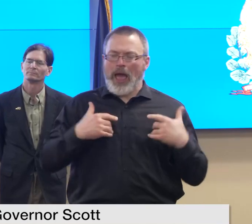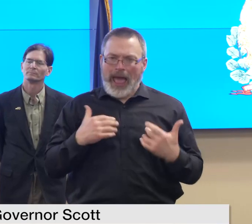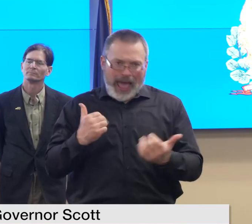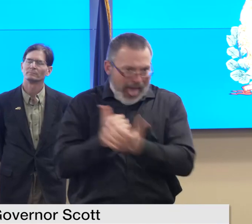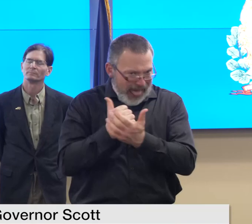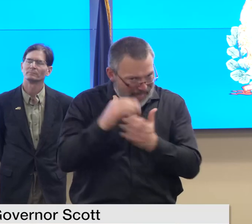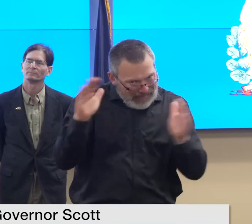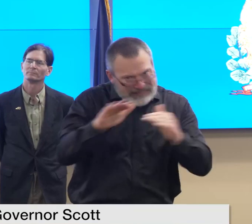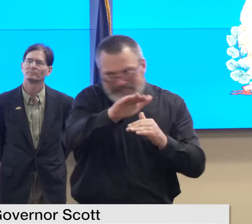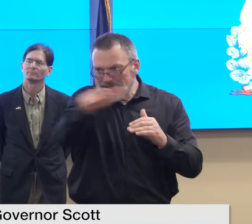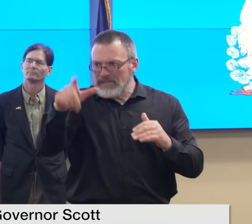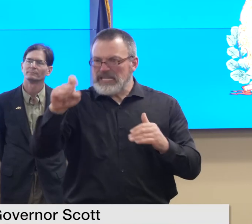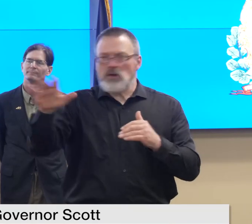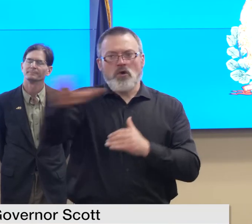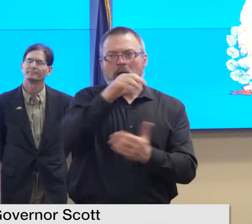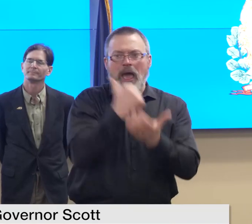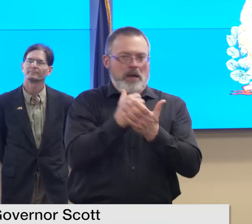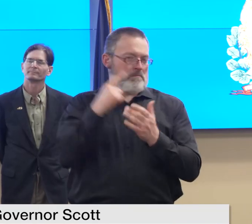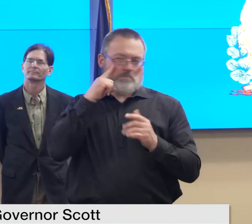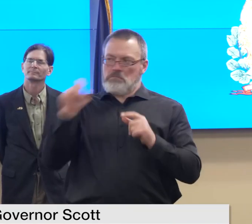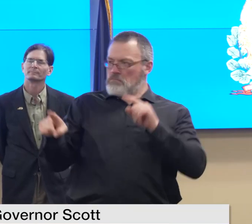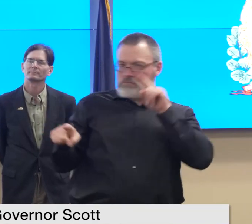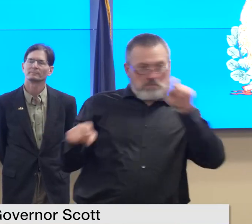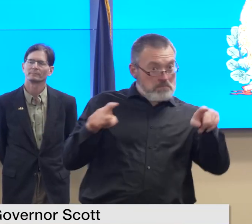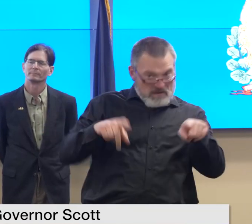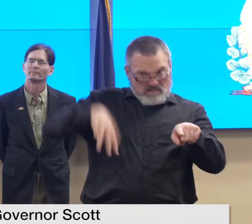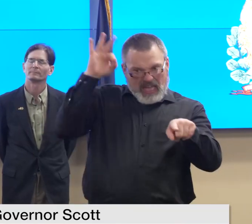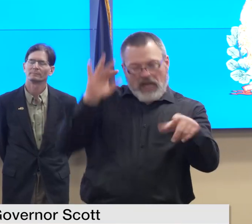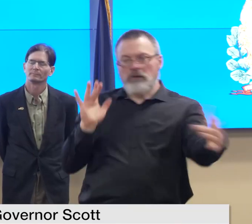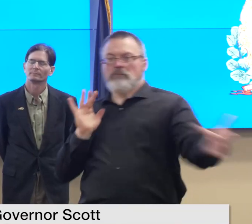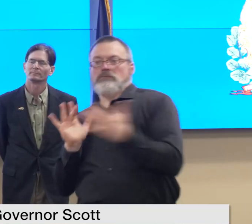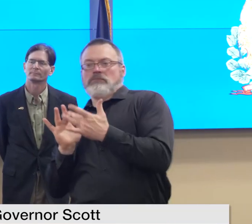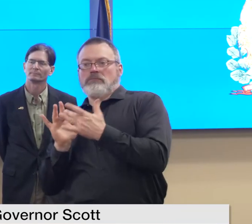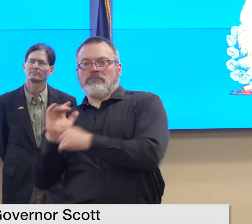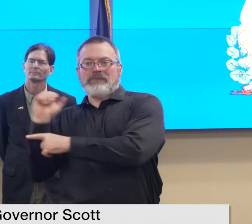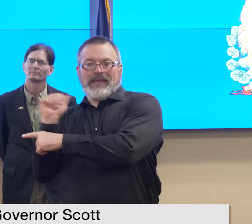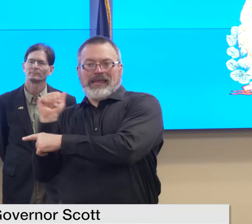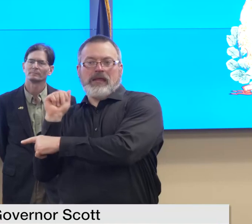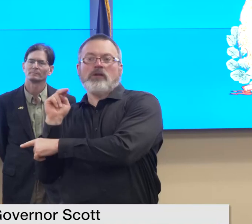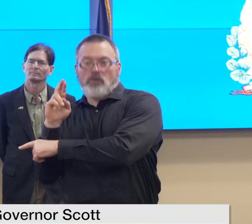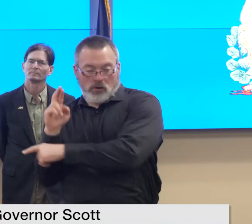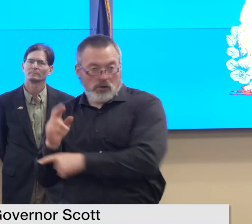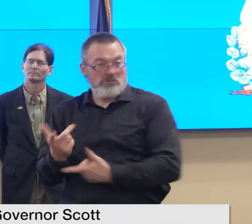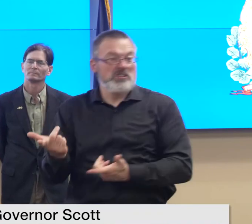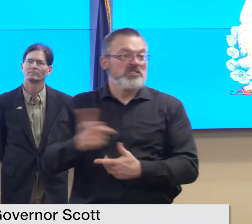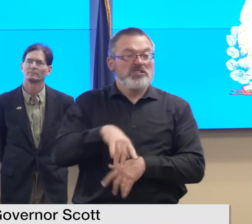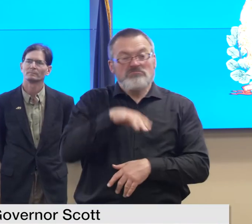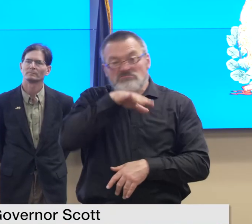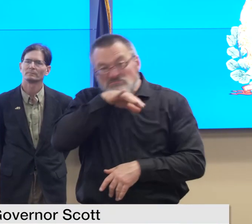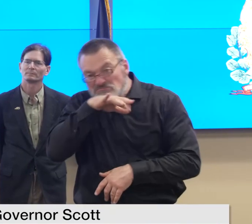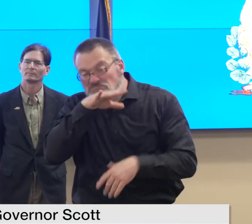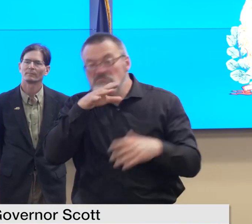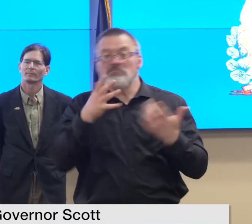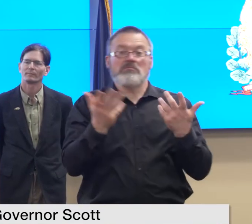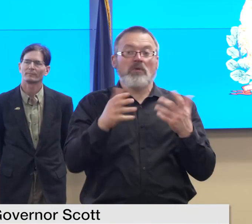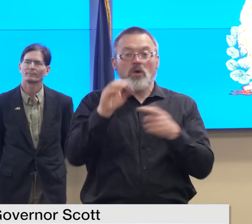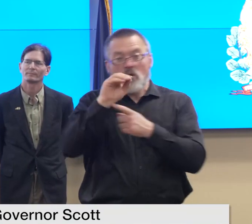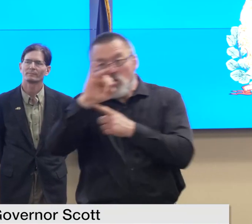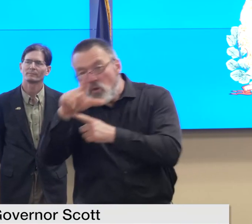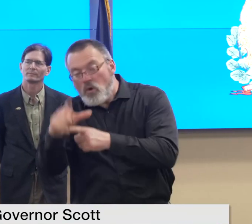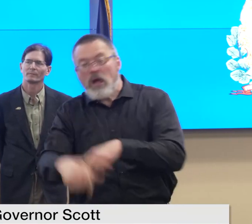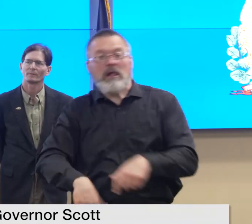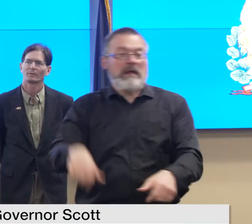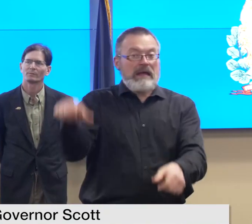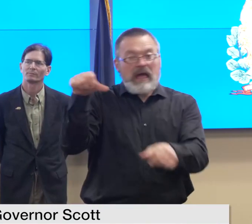you can report spills of oil fuel or other hazardous materials as a result of flooding by